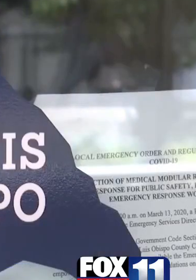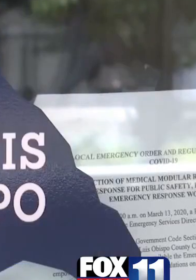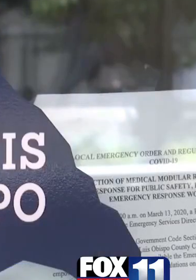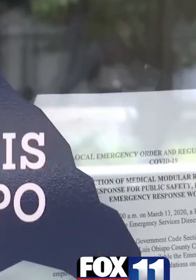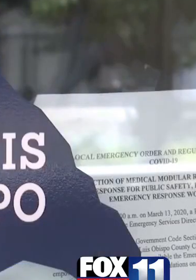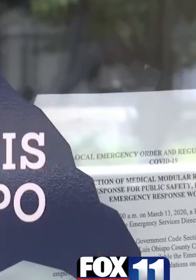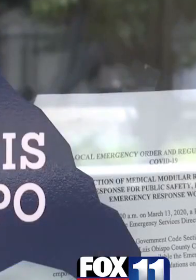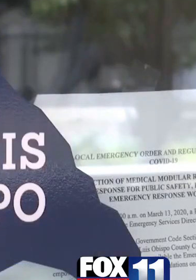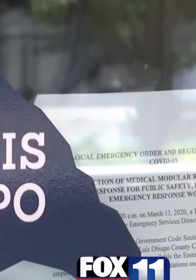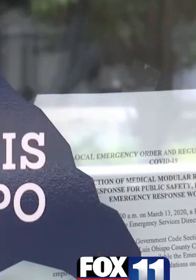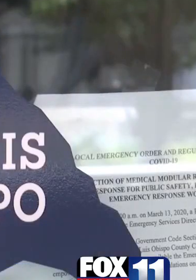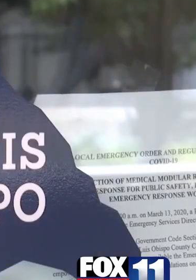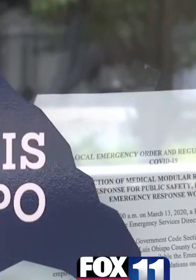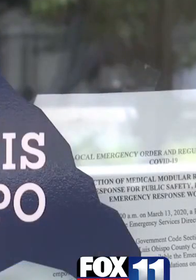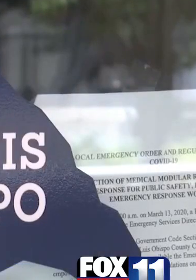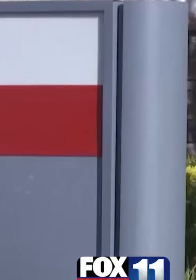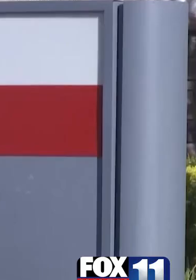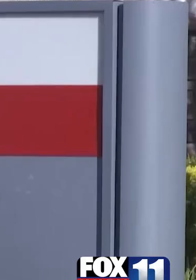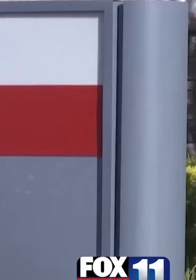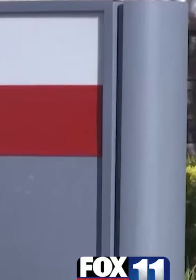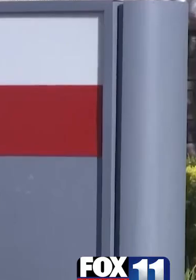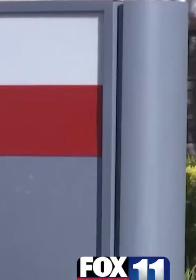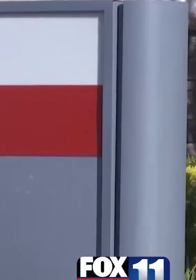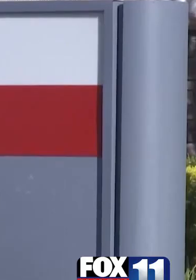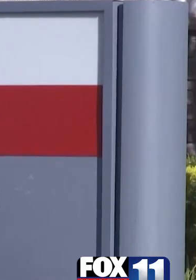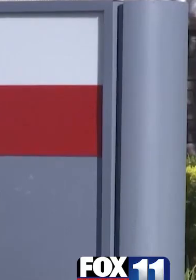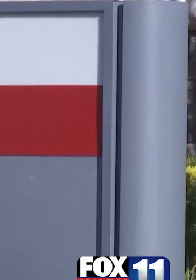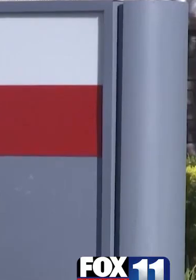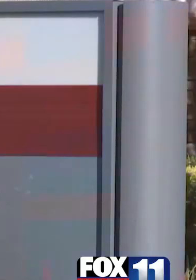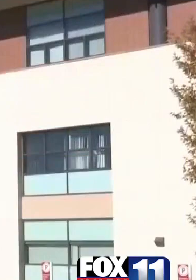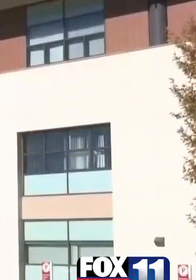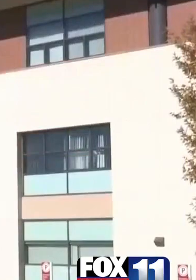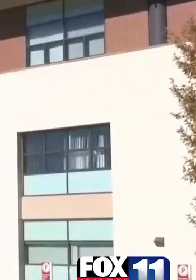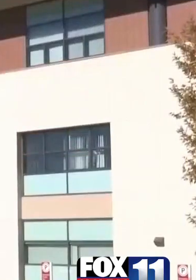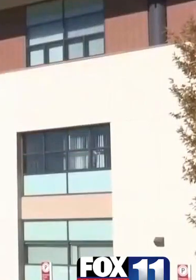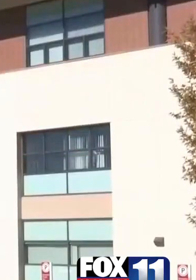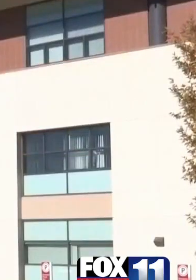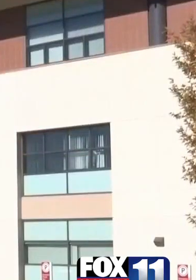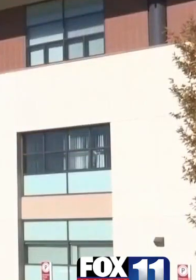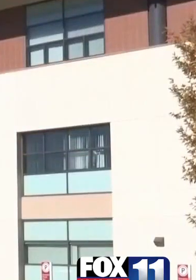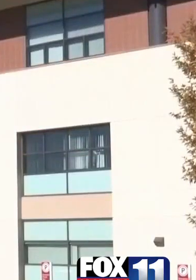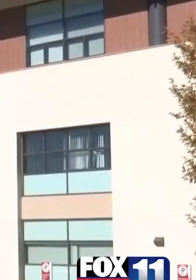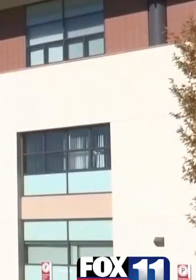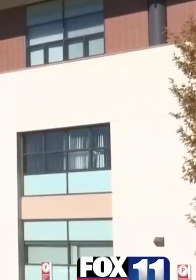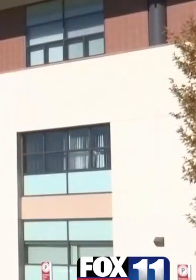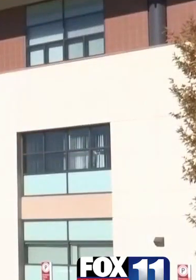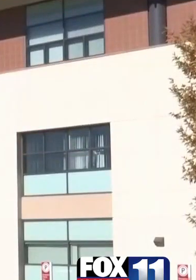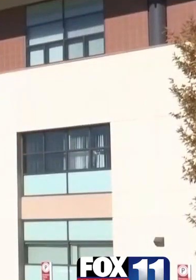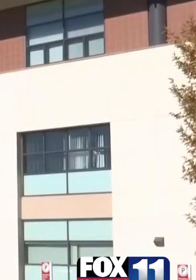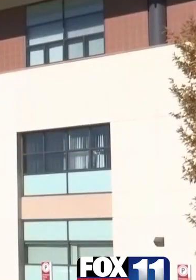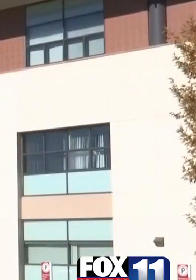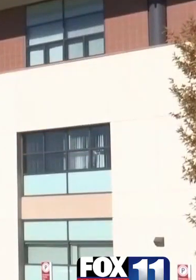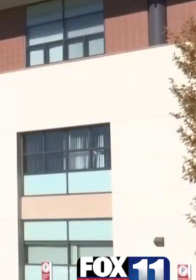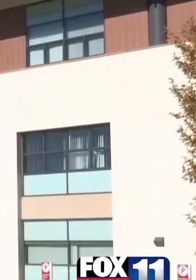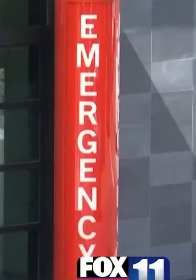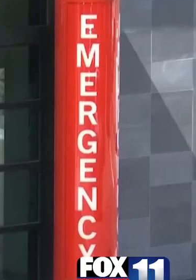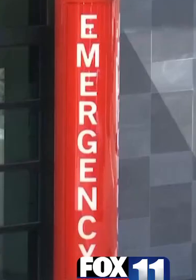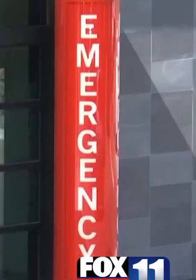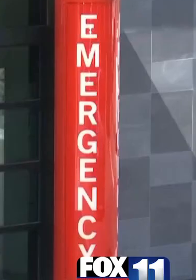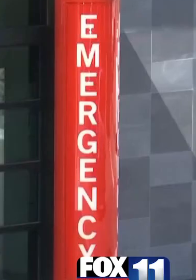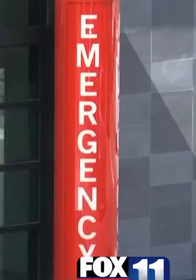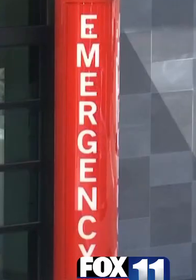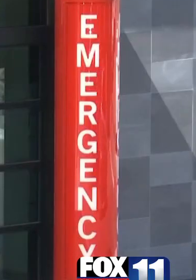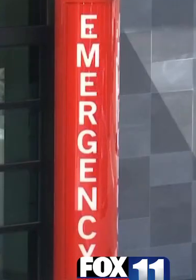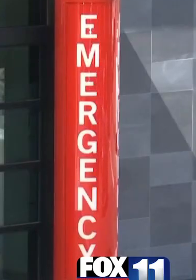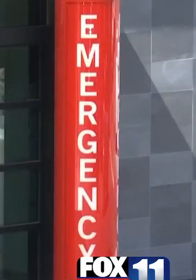Public health says hospitals are facing extreme demands on capacity. Currently, 78 people are hospitalized. 20 of them are